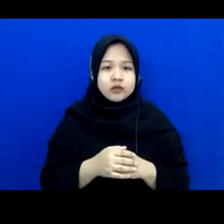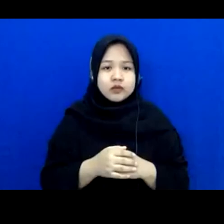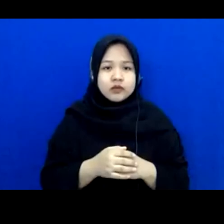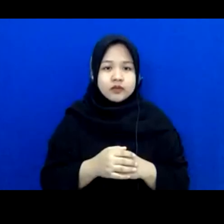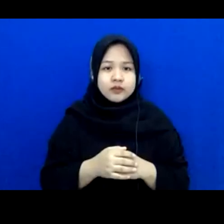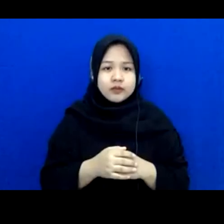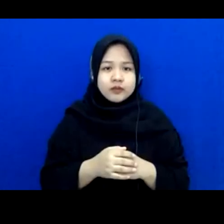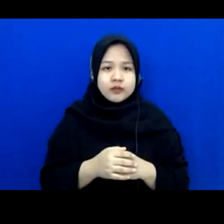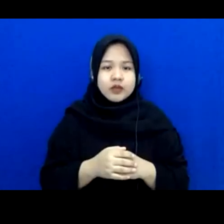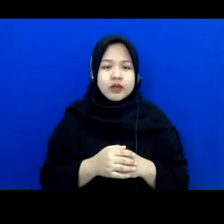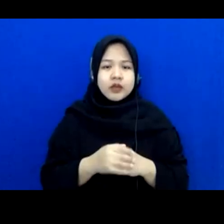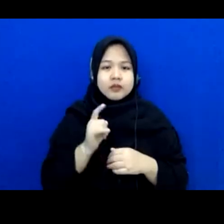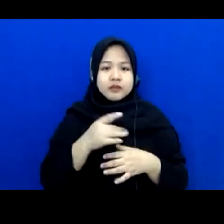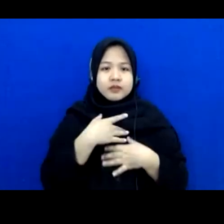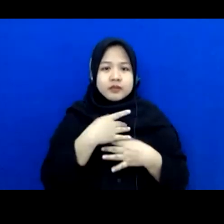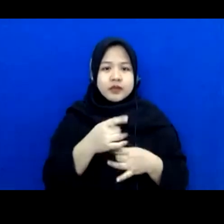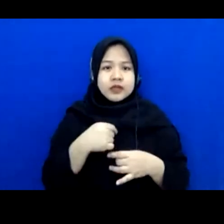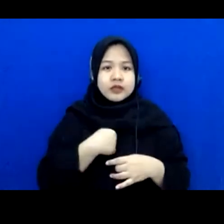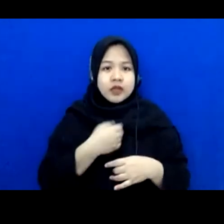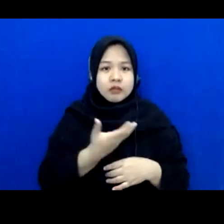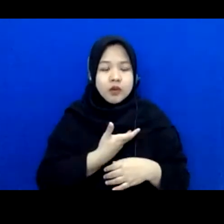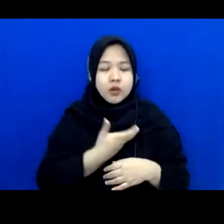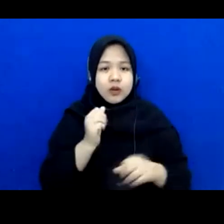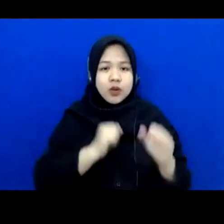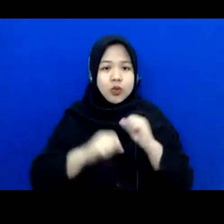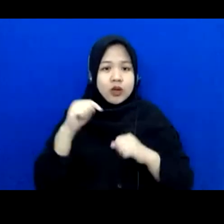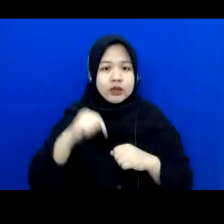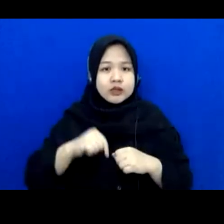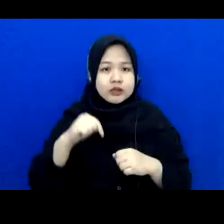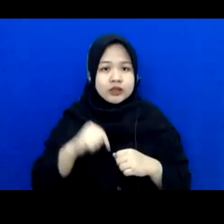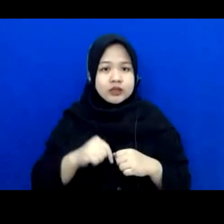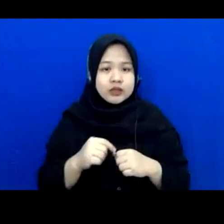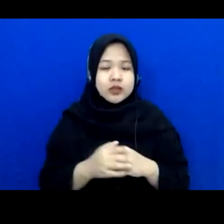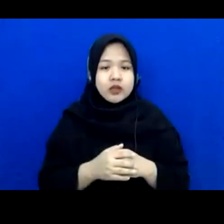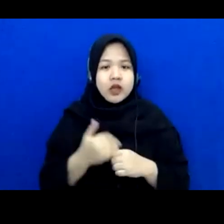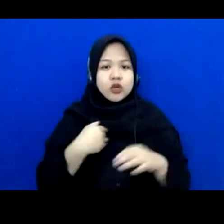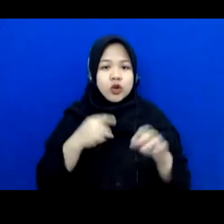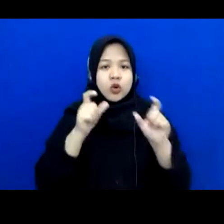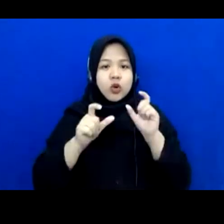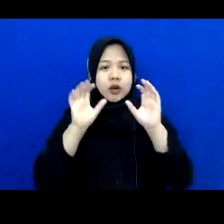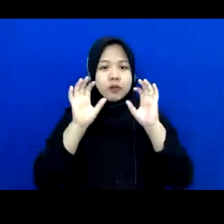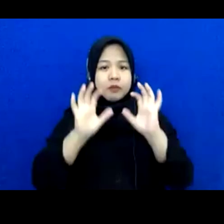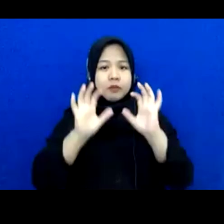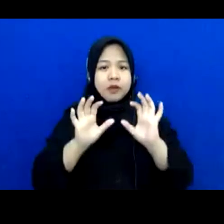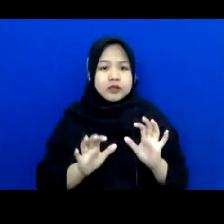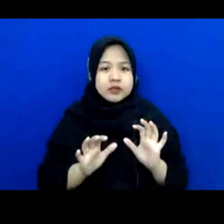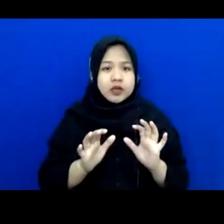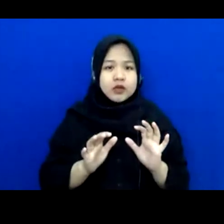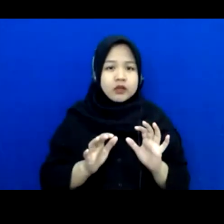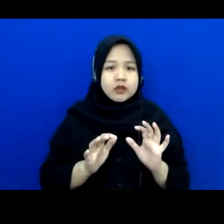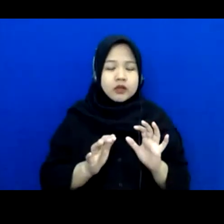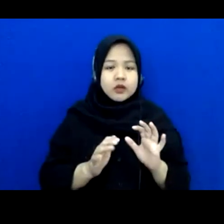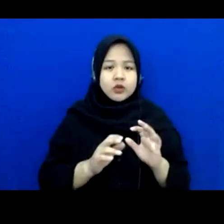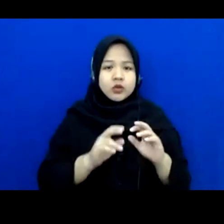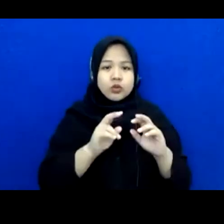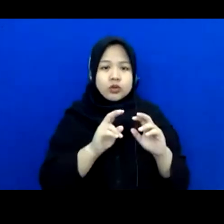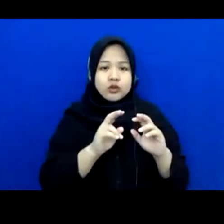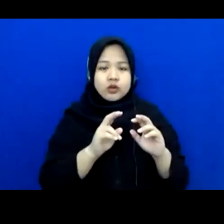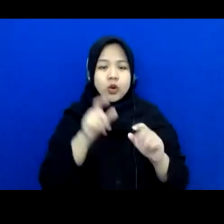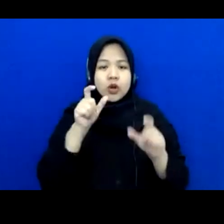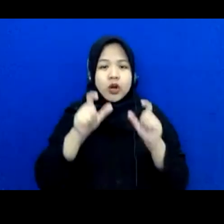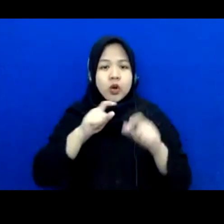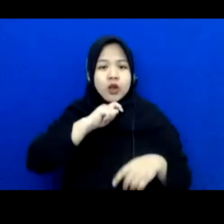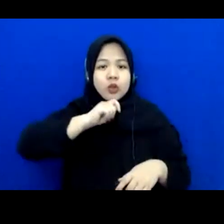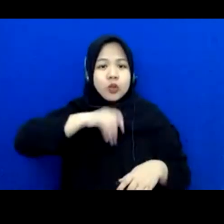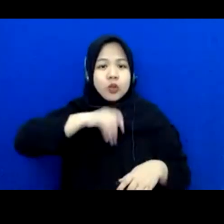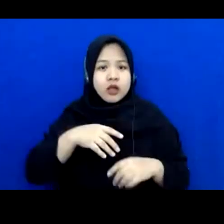quite interesting now and what i do is i go to nursing home you know a lot of people go nursing home to entertain the elderly don't